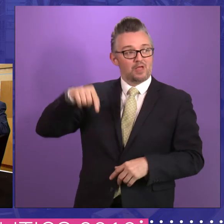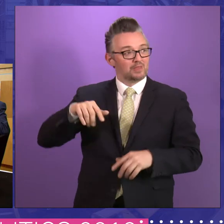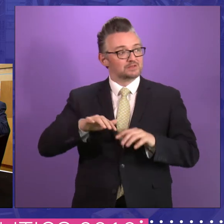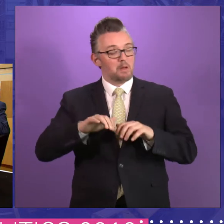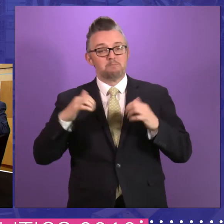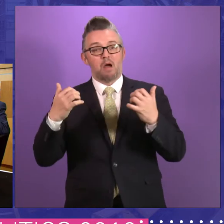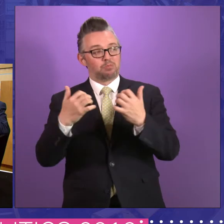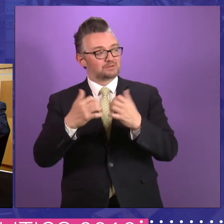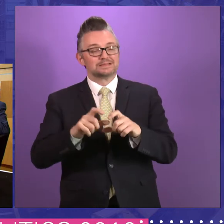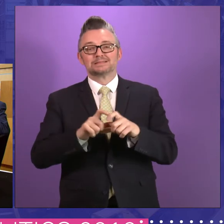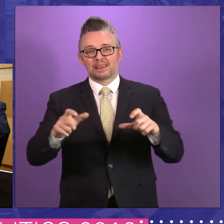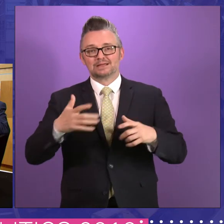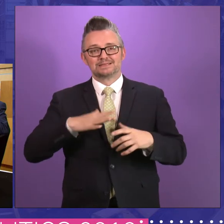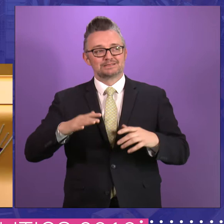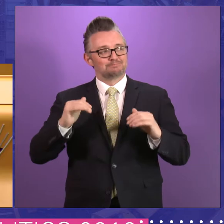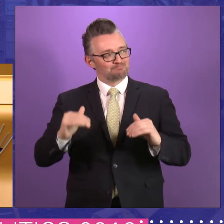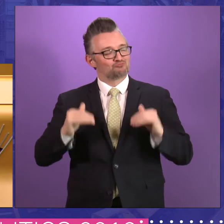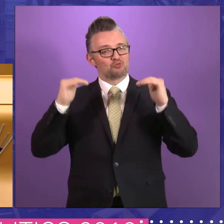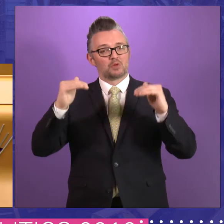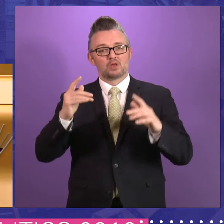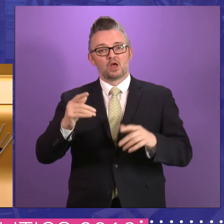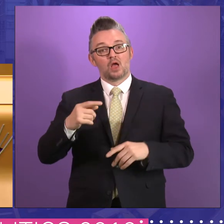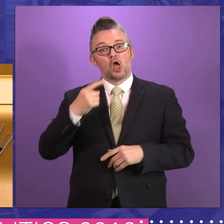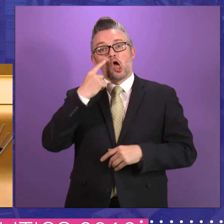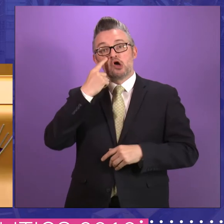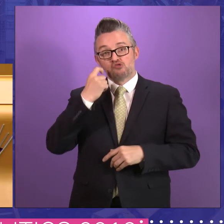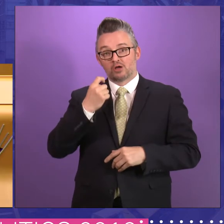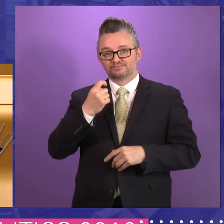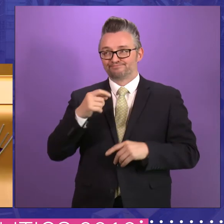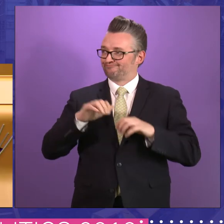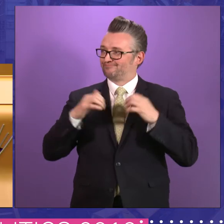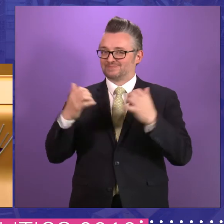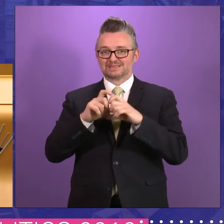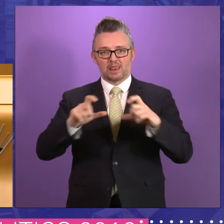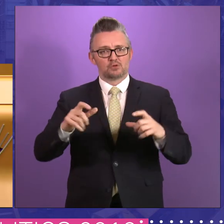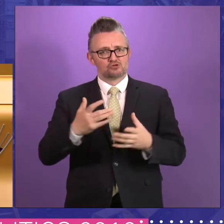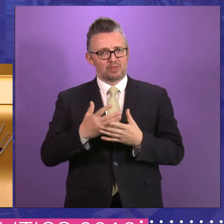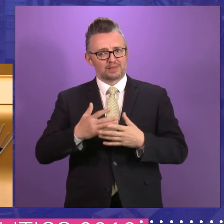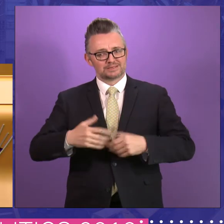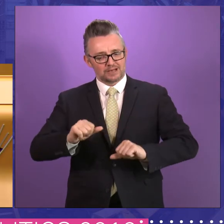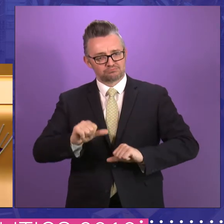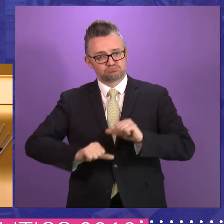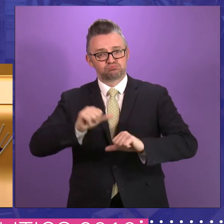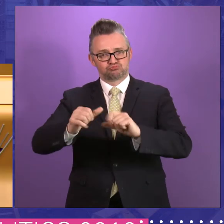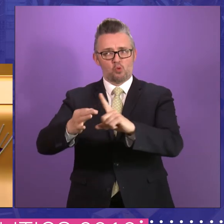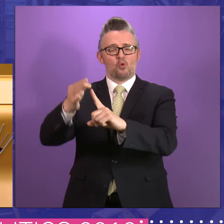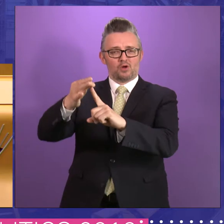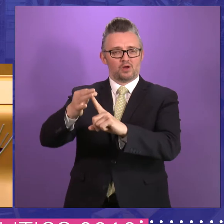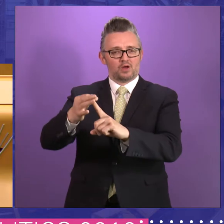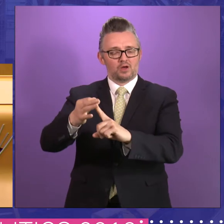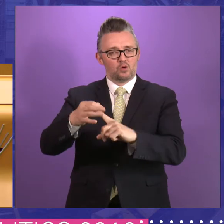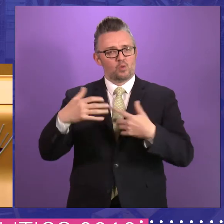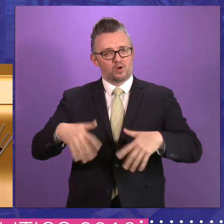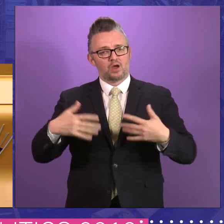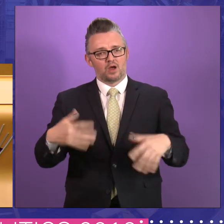still got some growing up to do. But it's a young person we should be very proud of, because I think it's come a very long way. I do think the committee